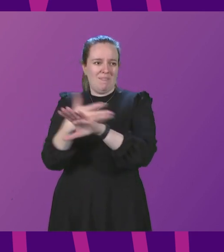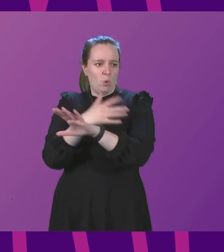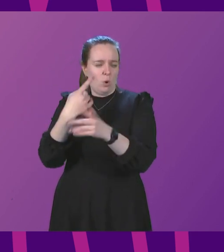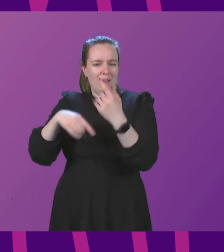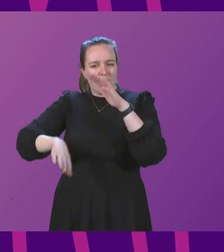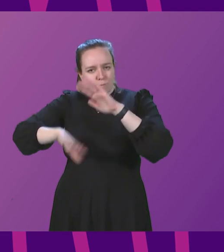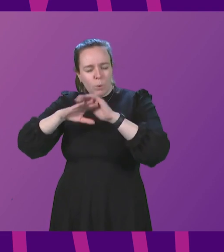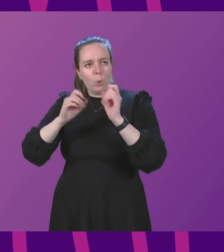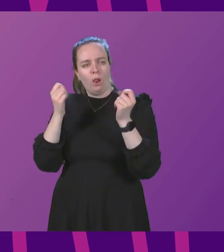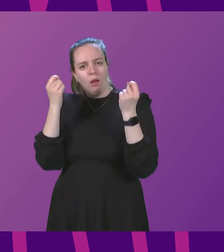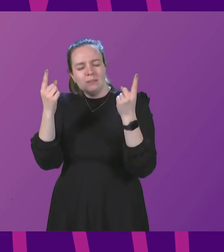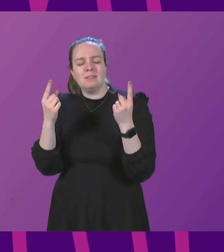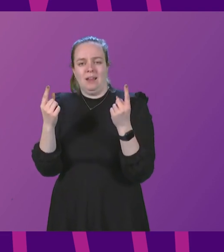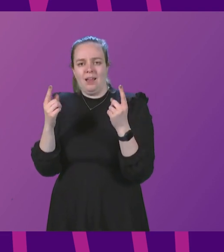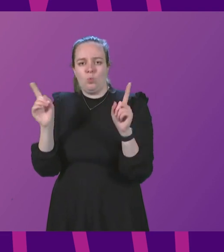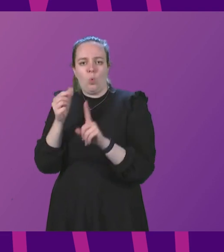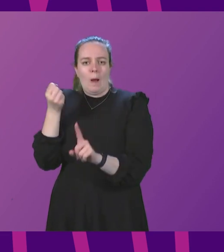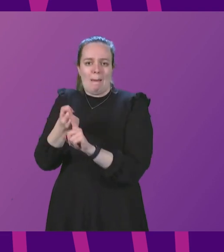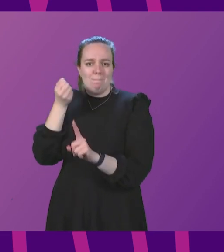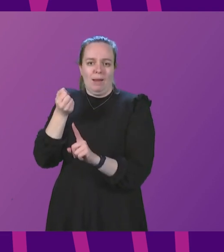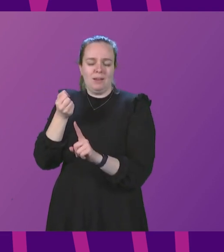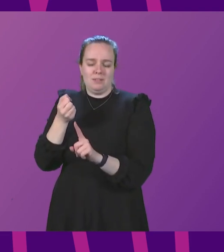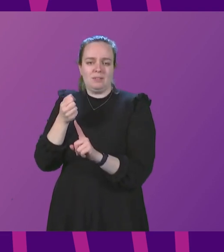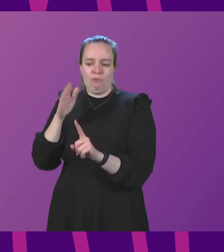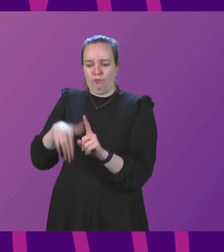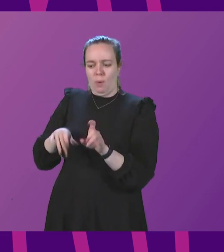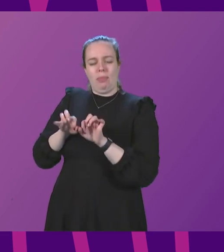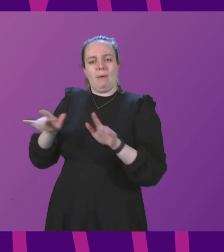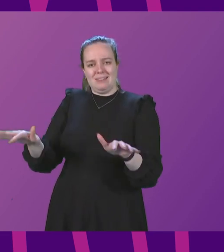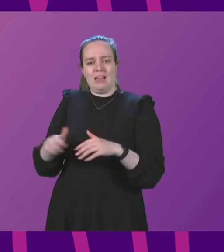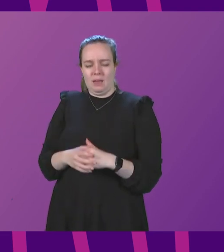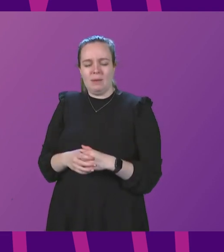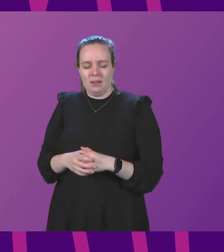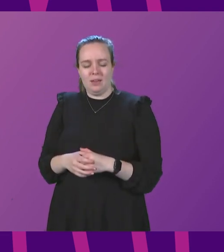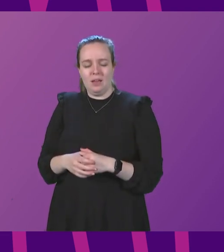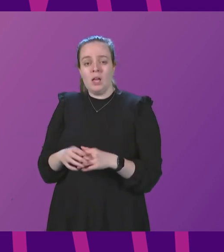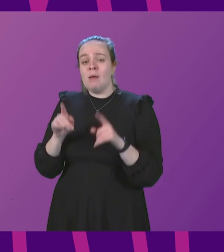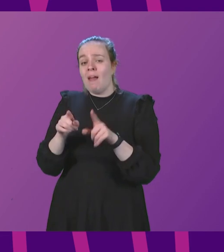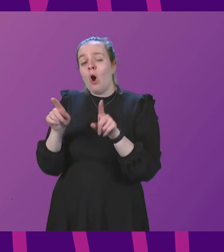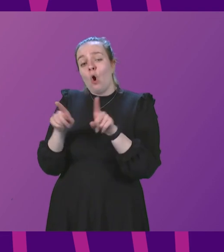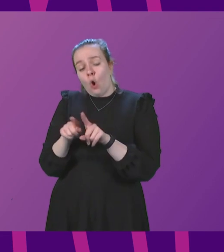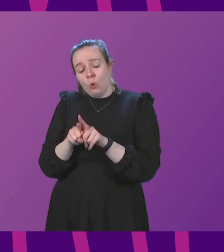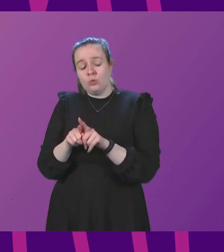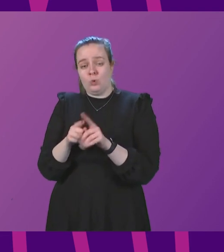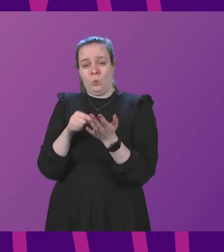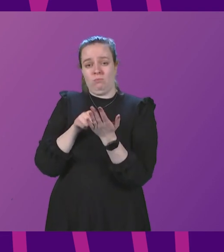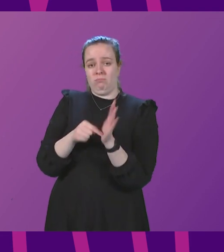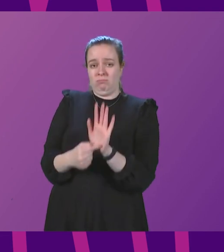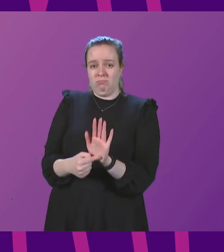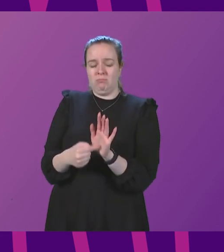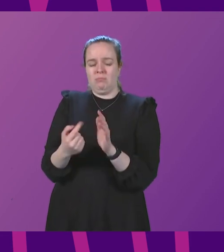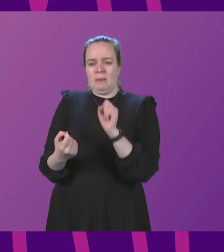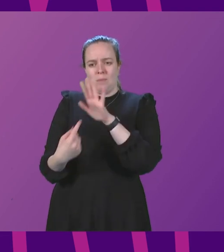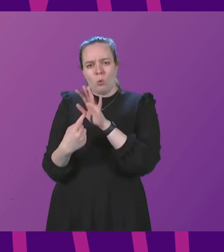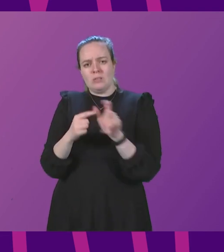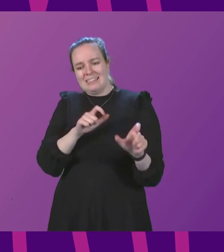fully understand the impacts of this pandemic but that also underlines the importance of continuing